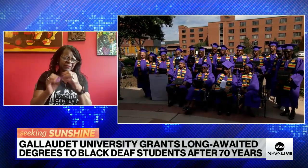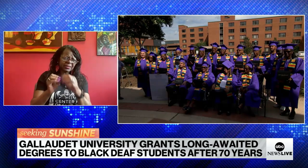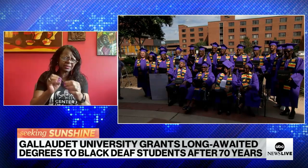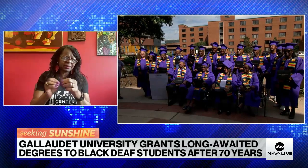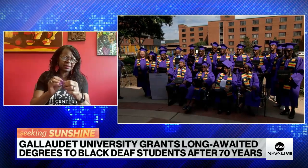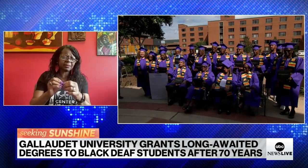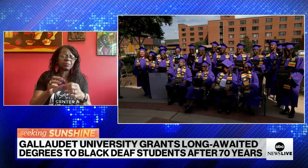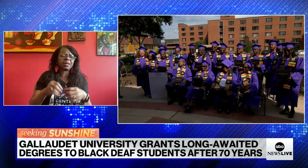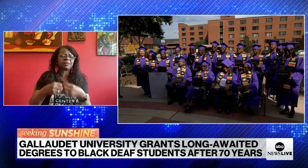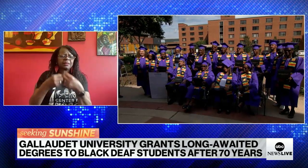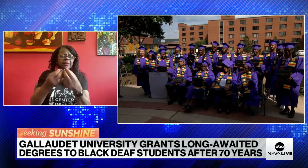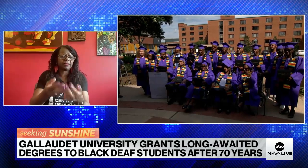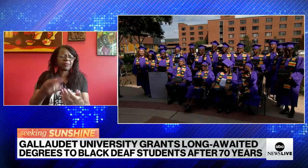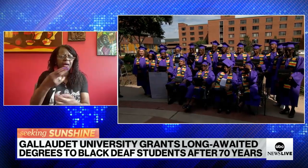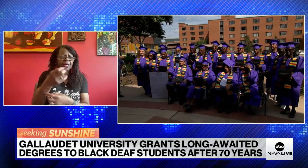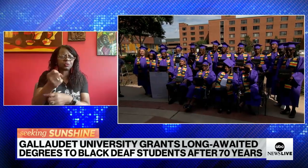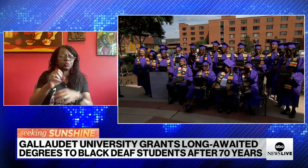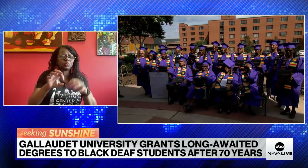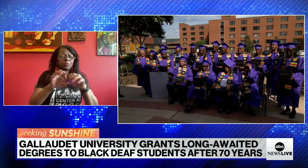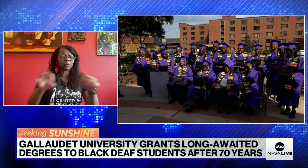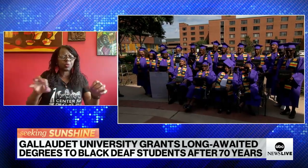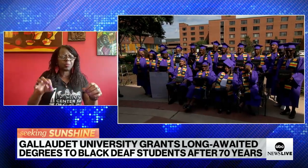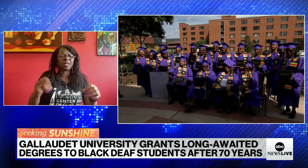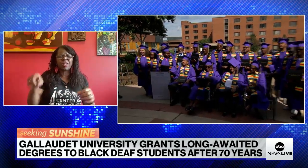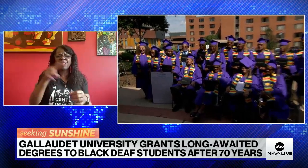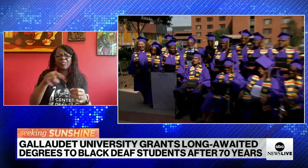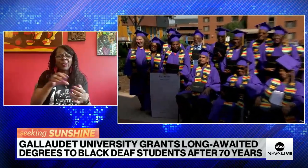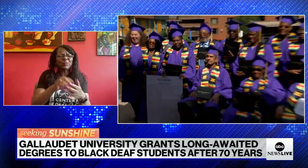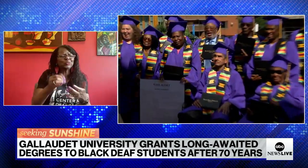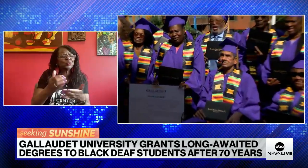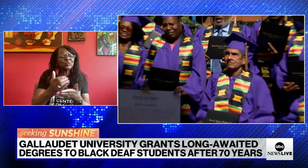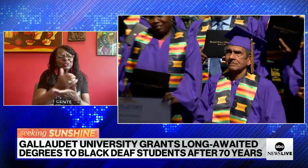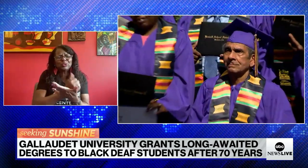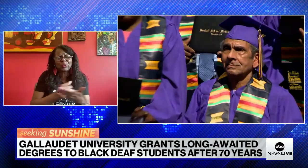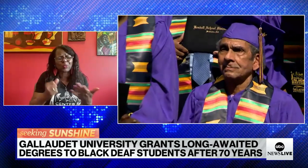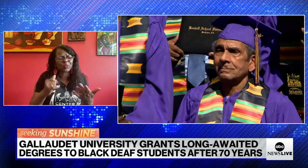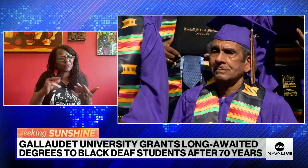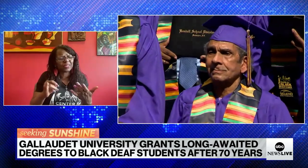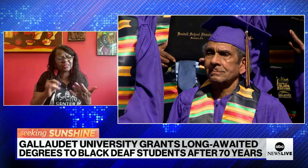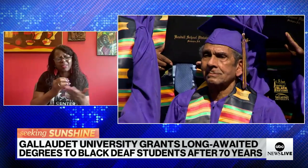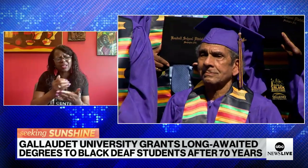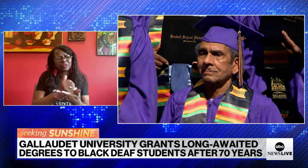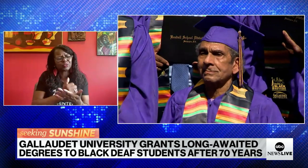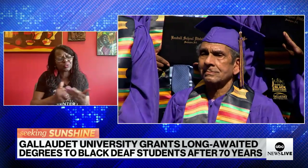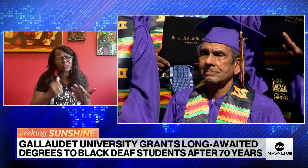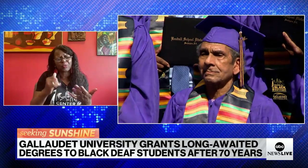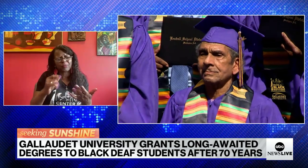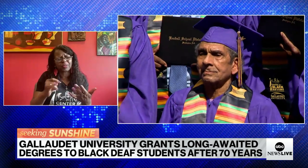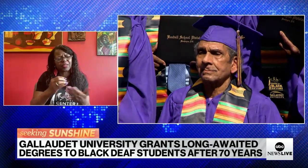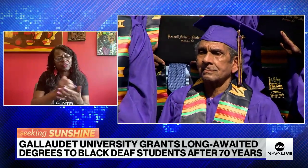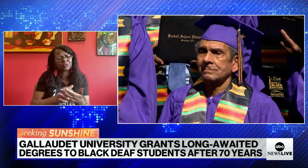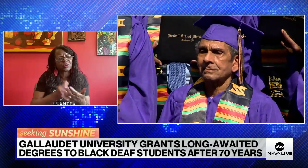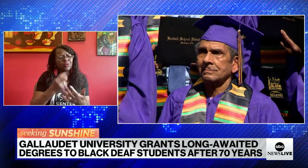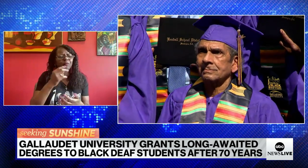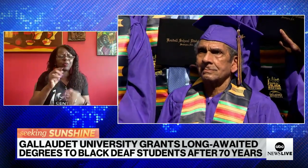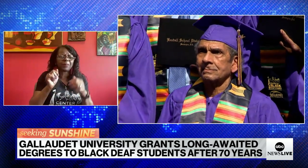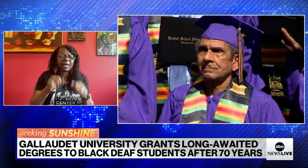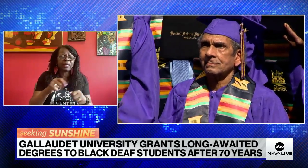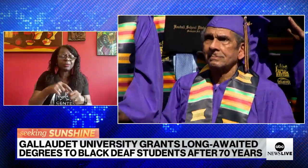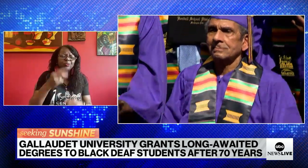injustices and actually take a step forward in the right direction by conferring those high school diplomas. Because every one of those